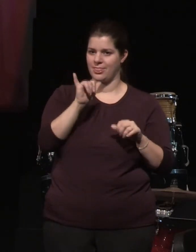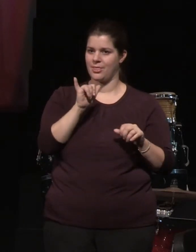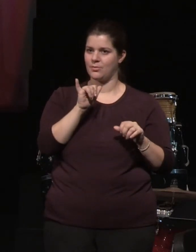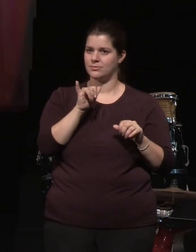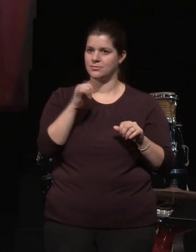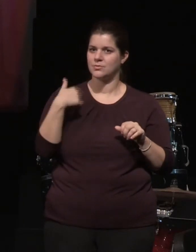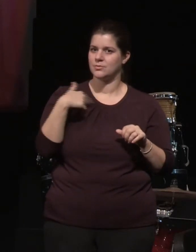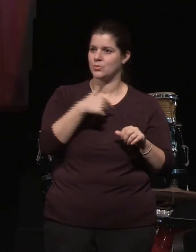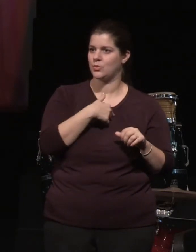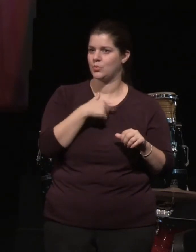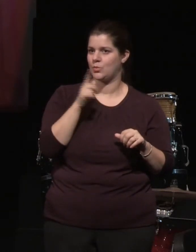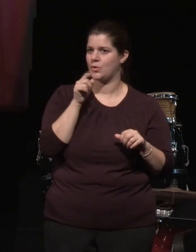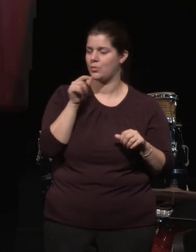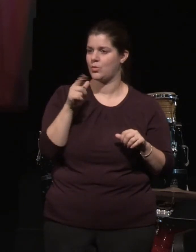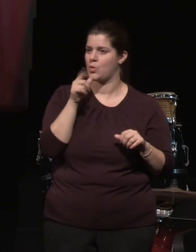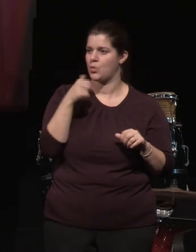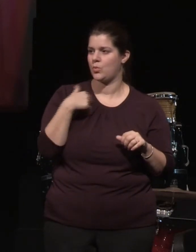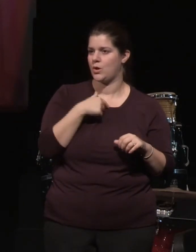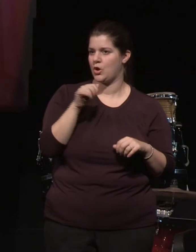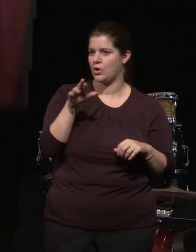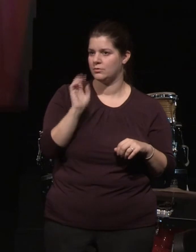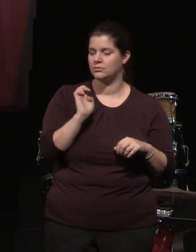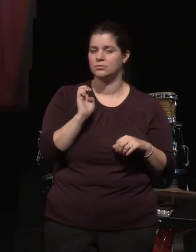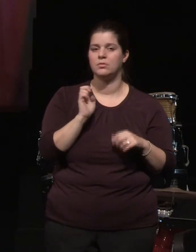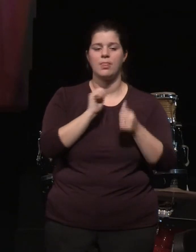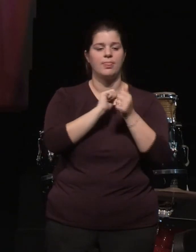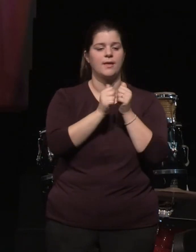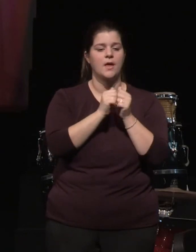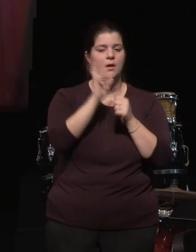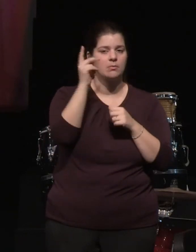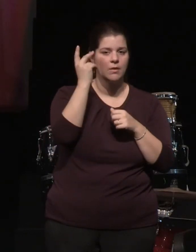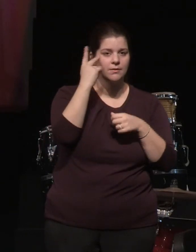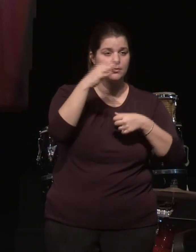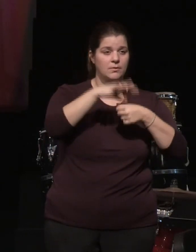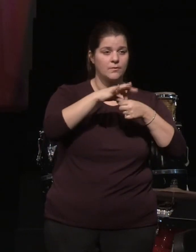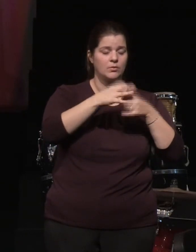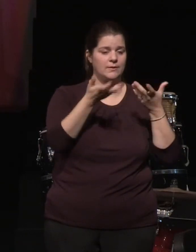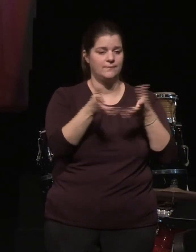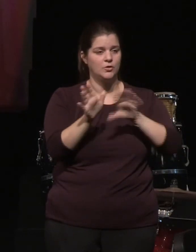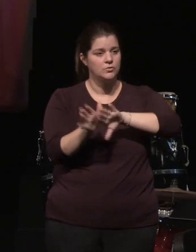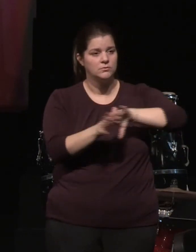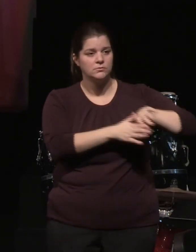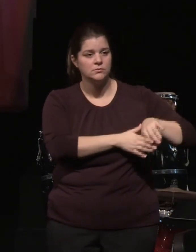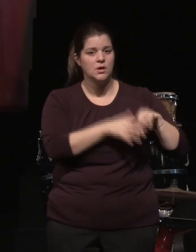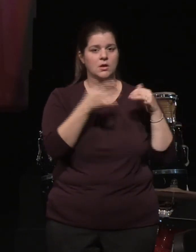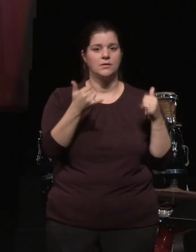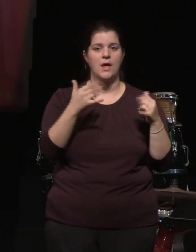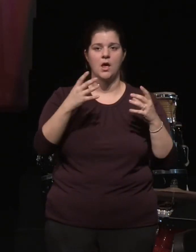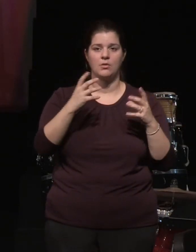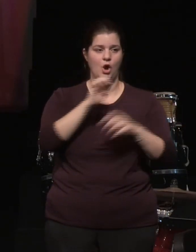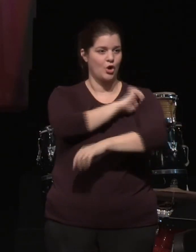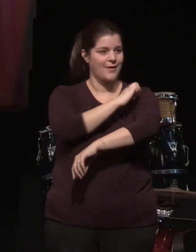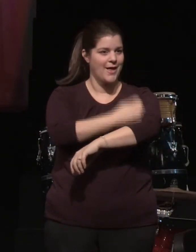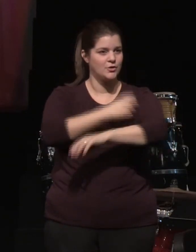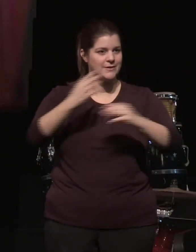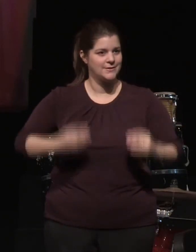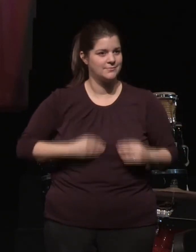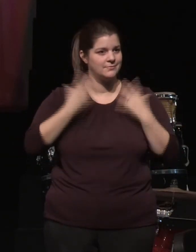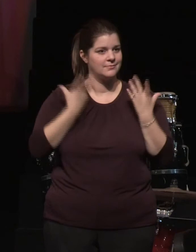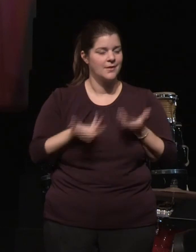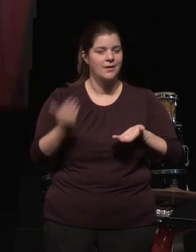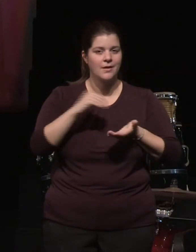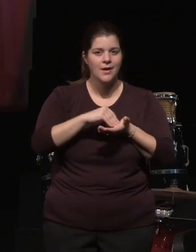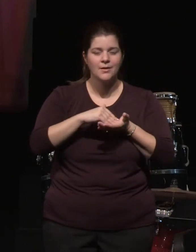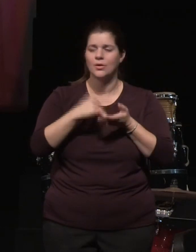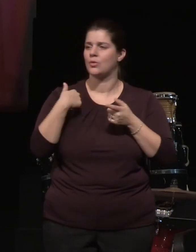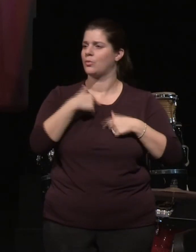over. Our democratic process has given us renewed vigor. We are taking office as this